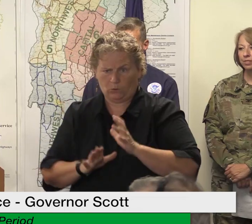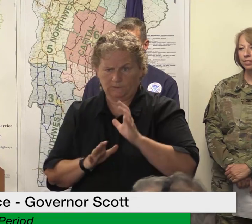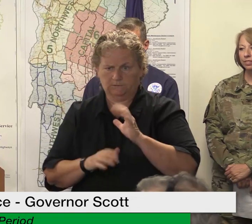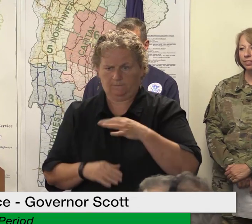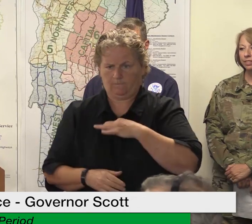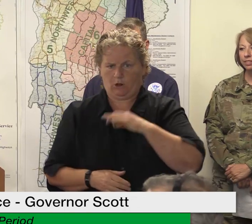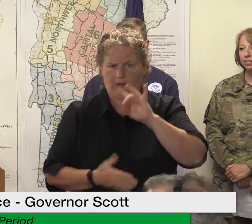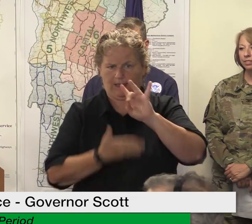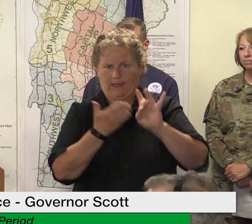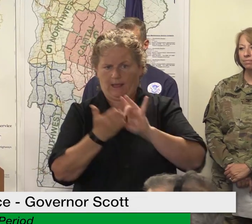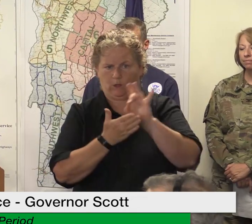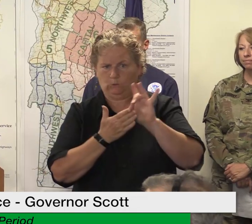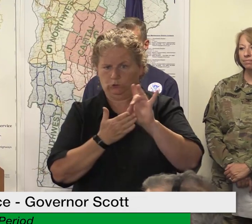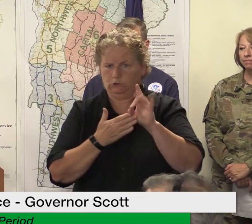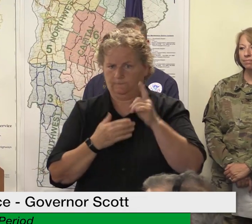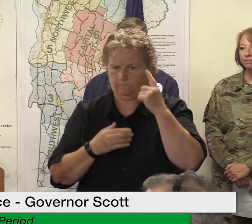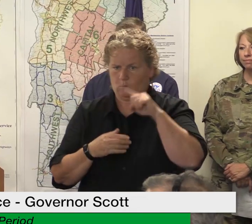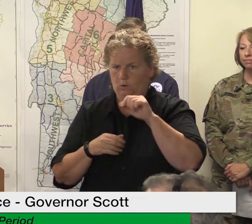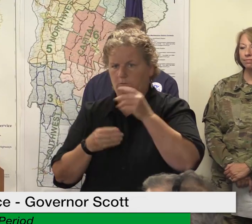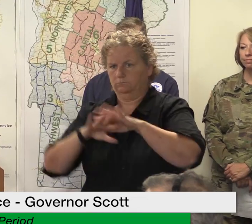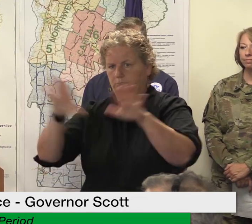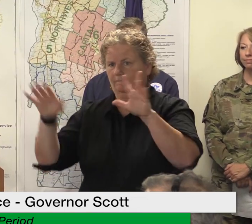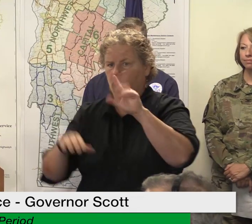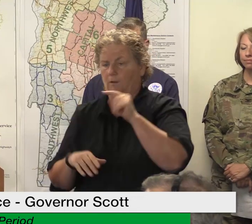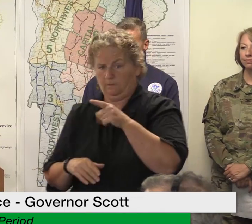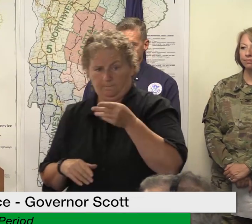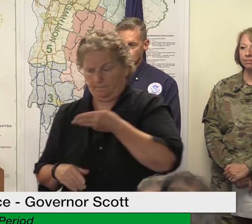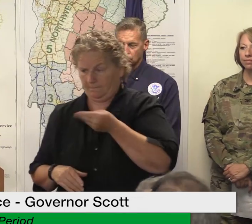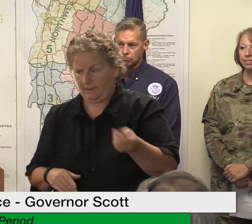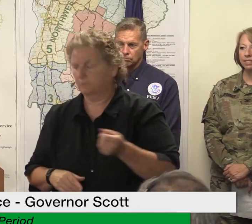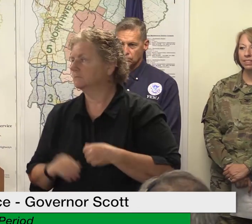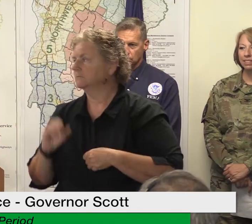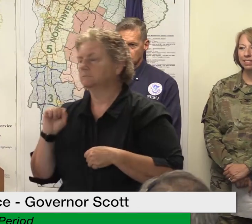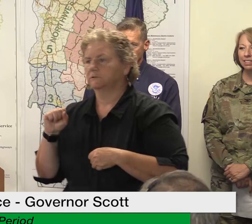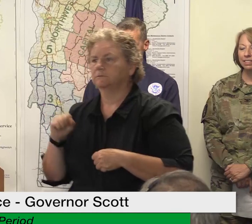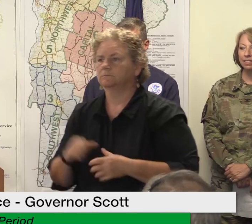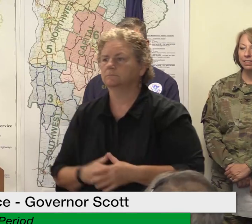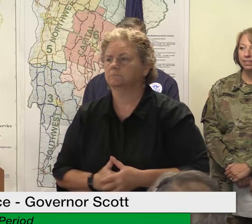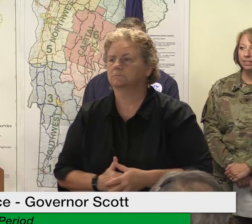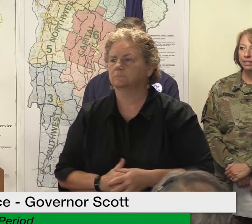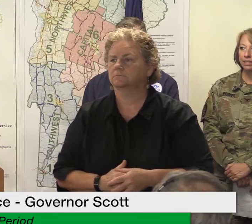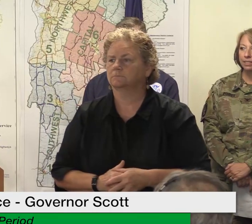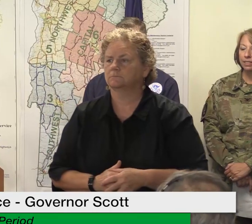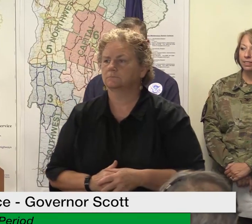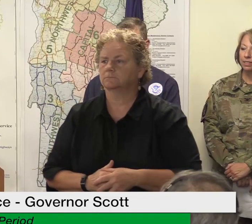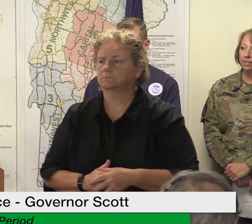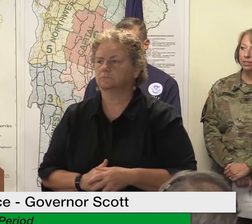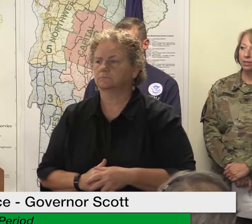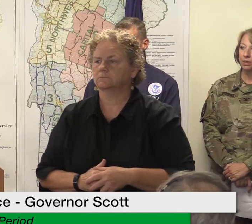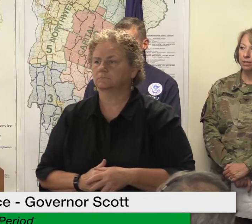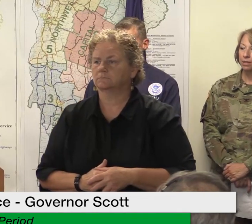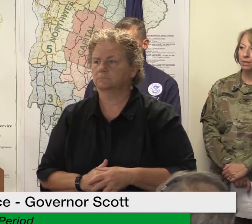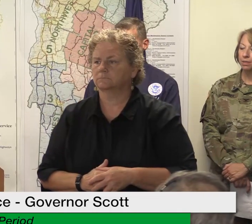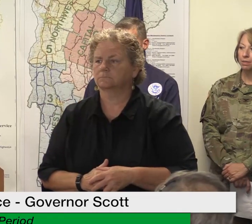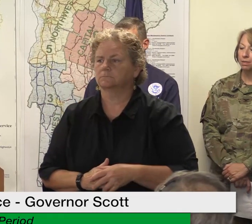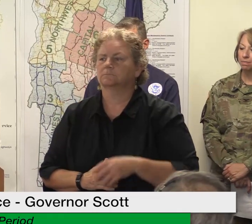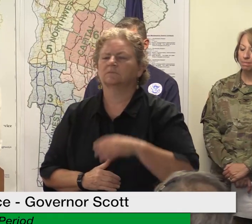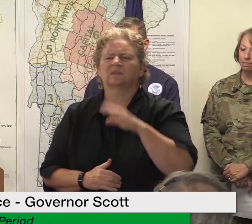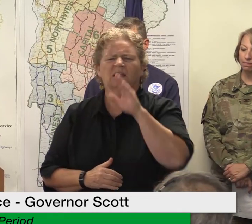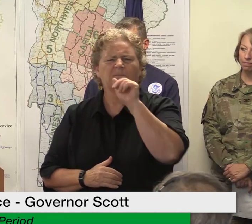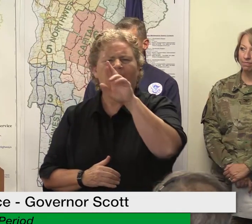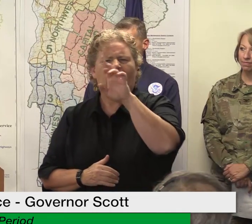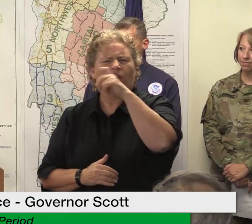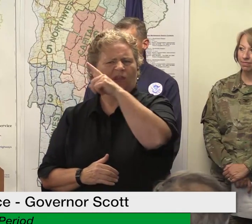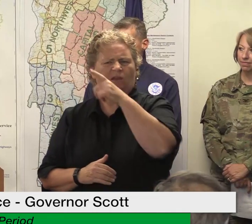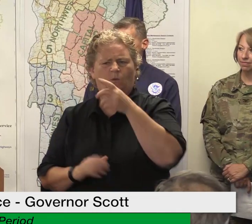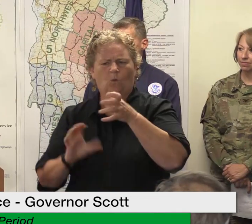mats in barry no place to close any new thoughts about that well i know that uh i know